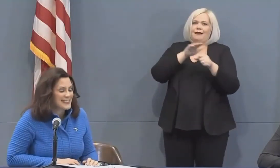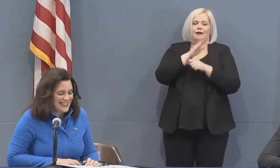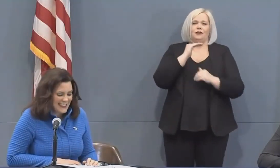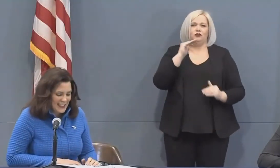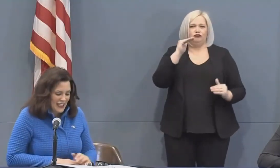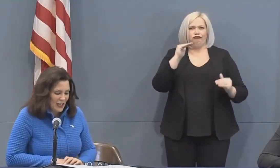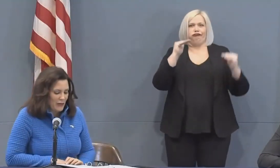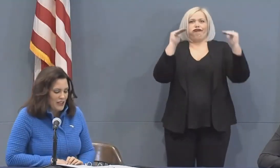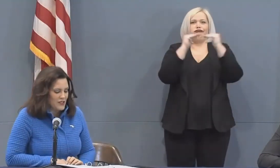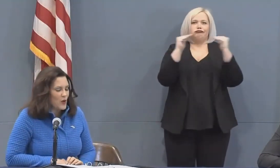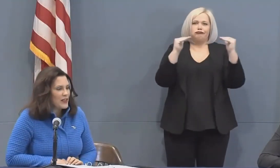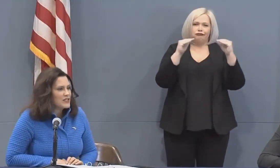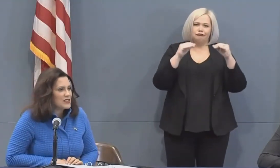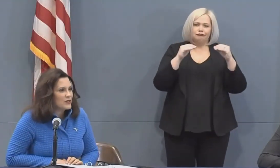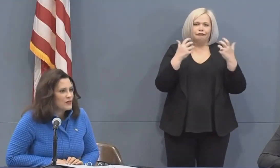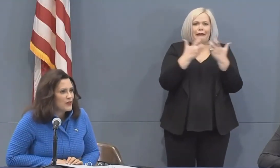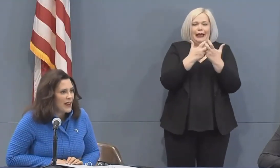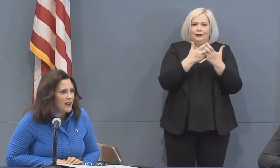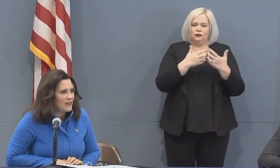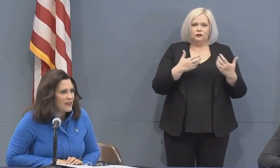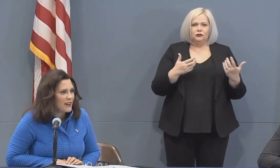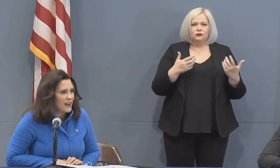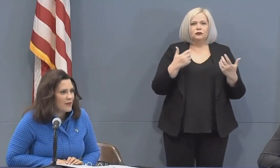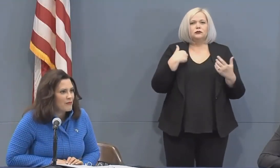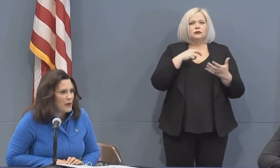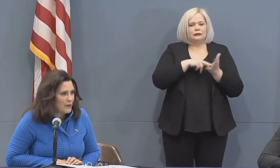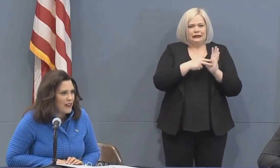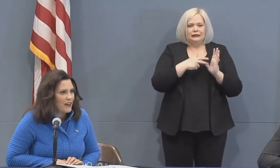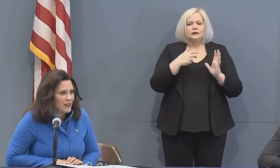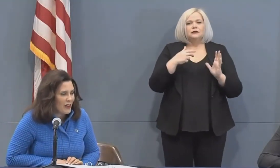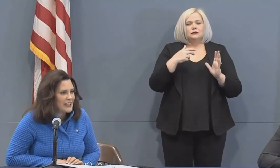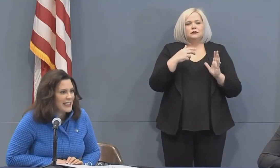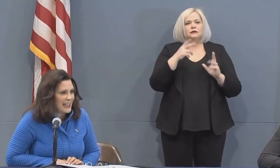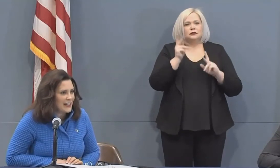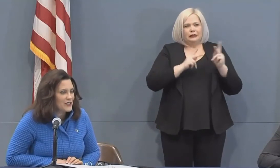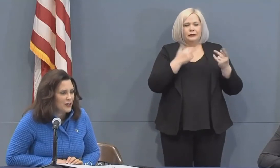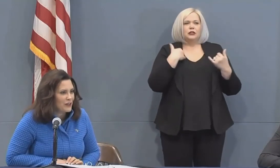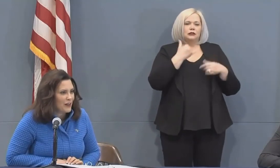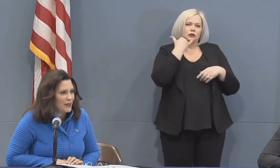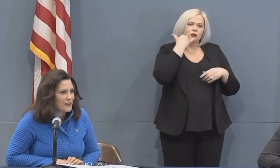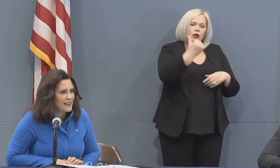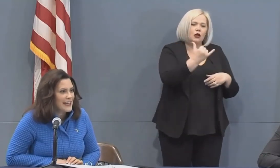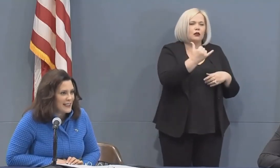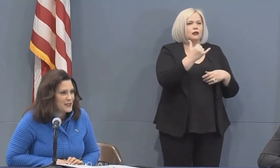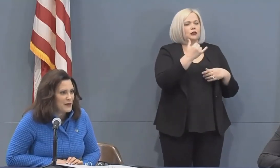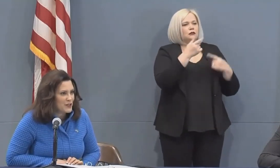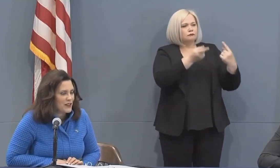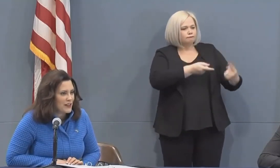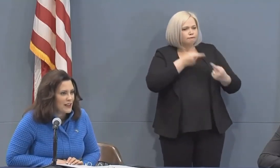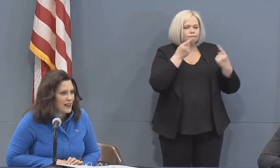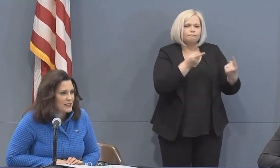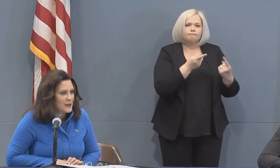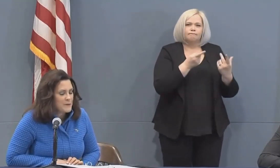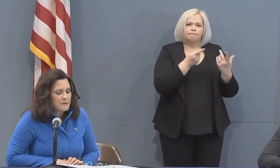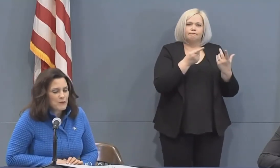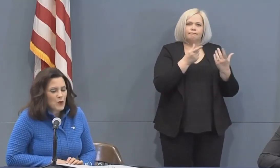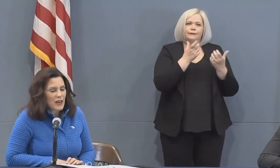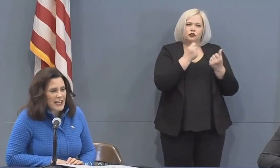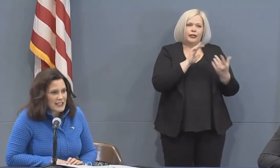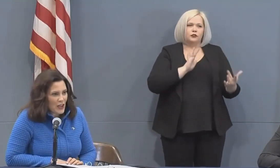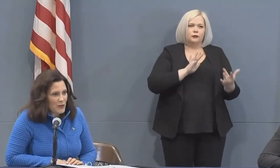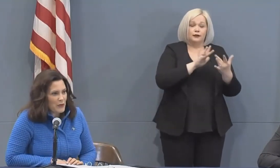percent and so we still have people that are calling and are needing to make sure that they connect